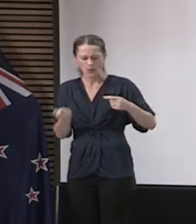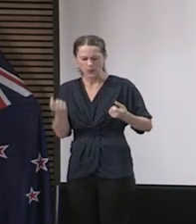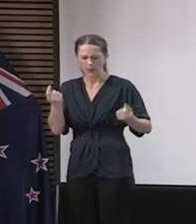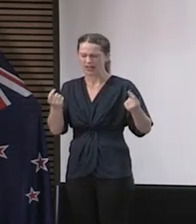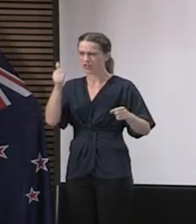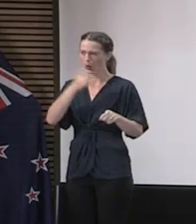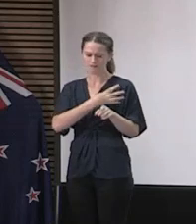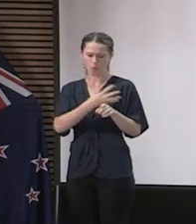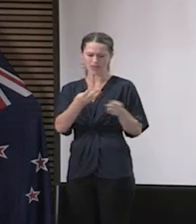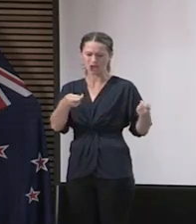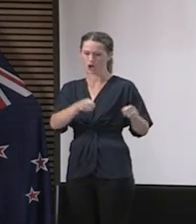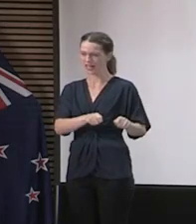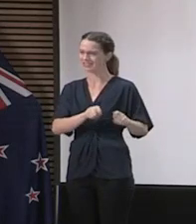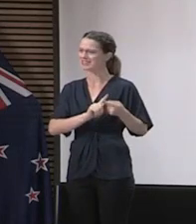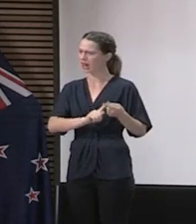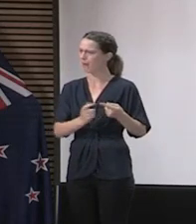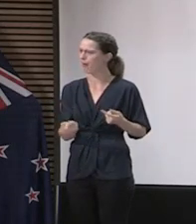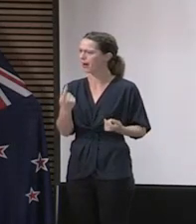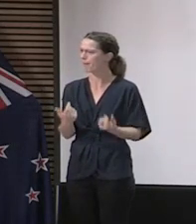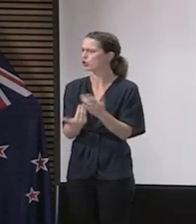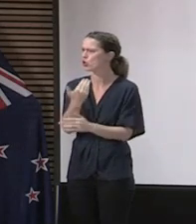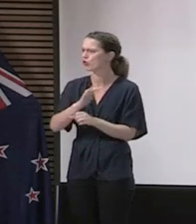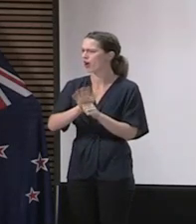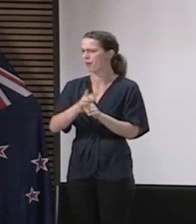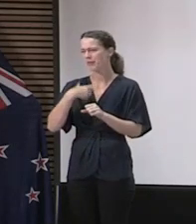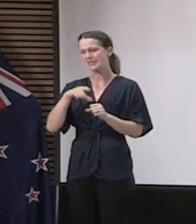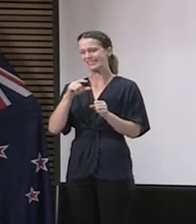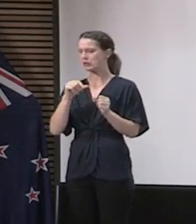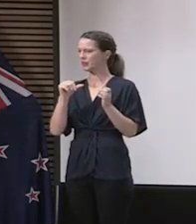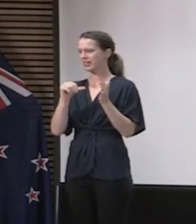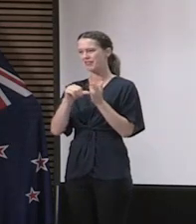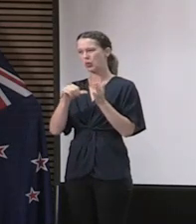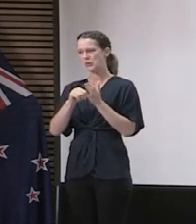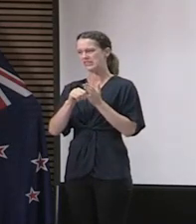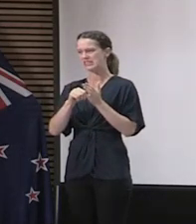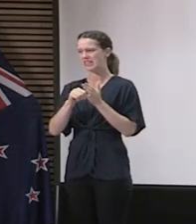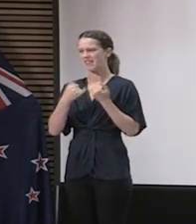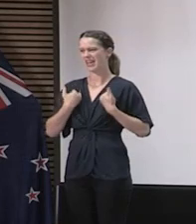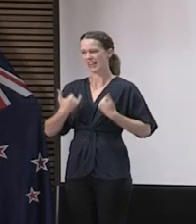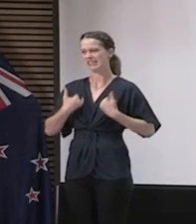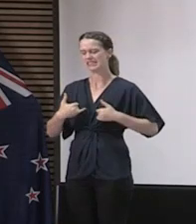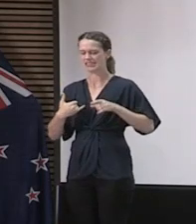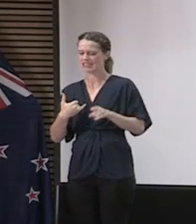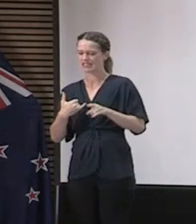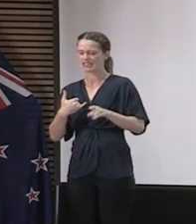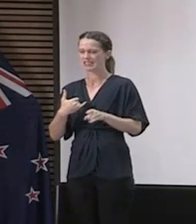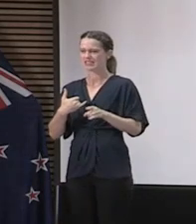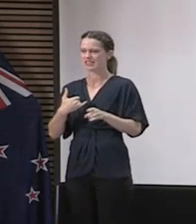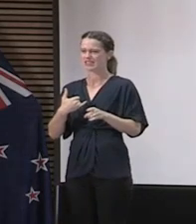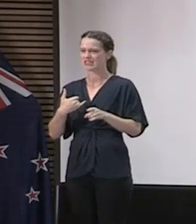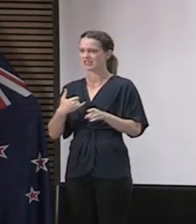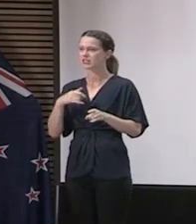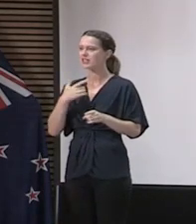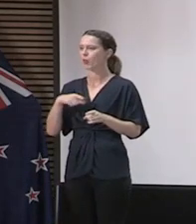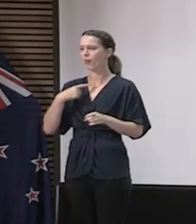after four weeks in lockdown, and I've said this before, this is a tricky virus. And that's why we're not going to reduce